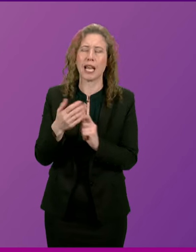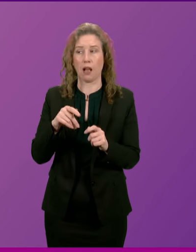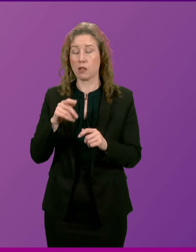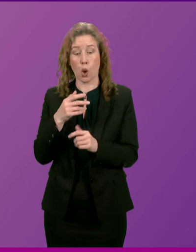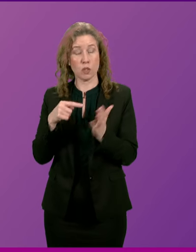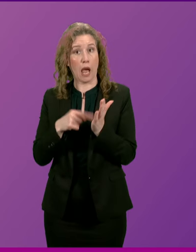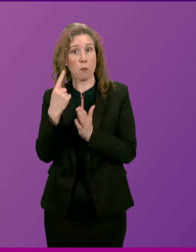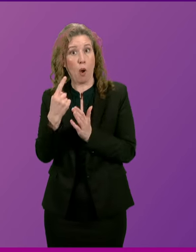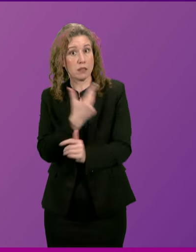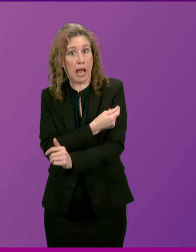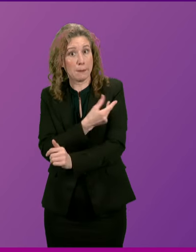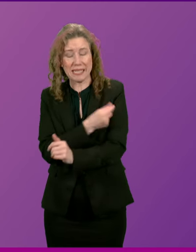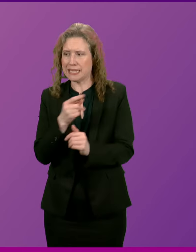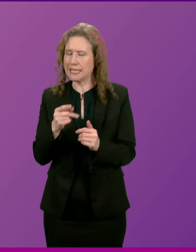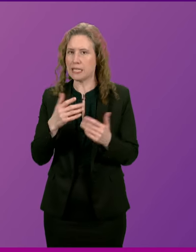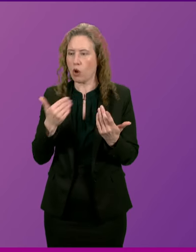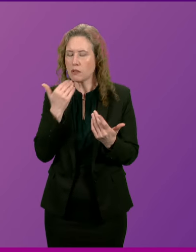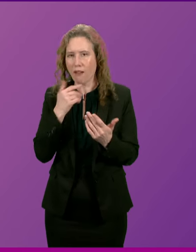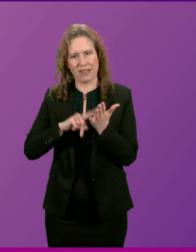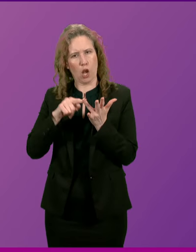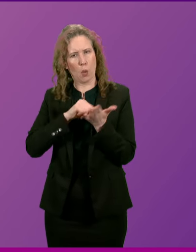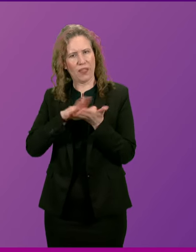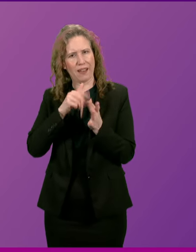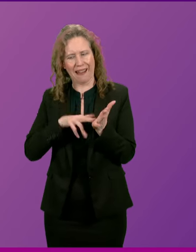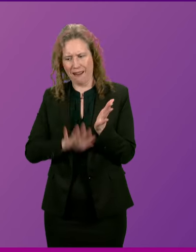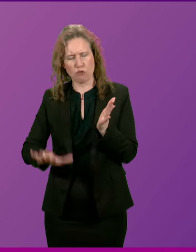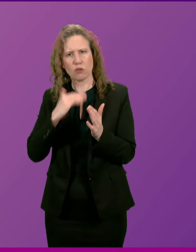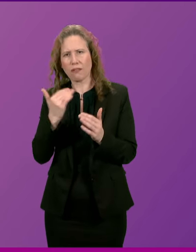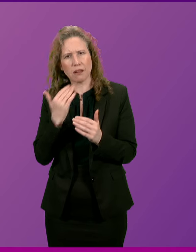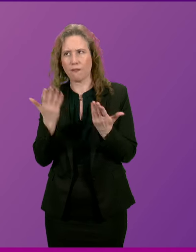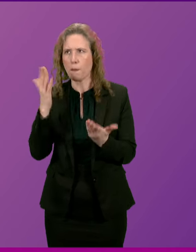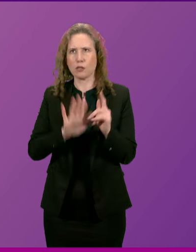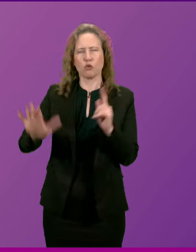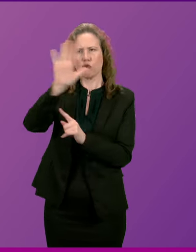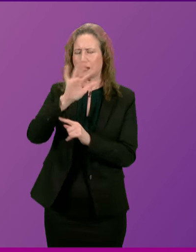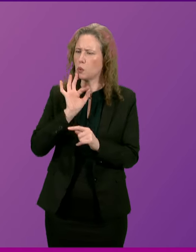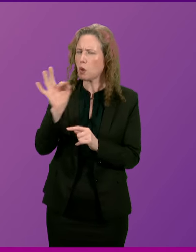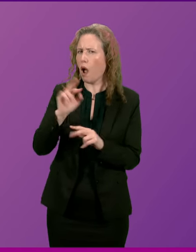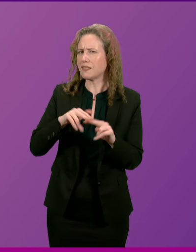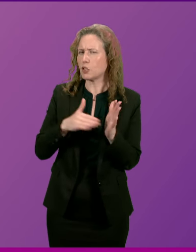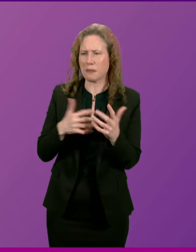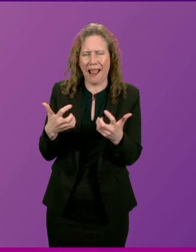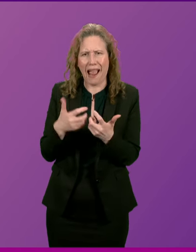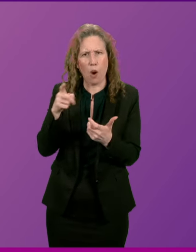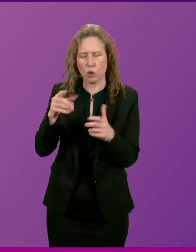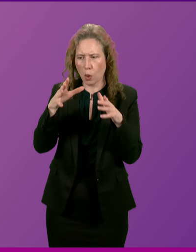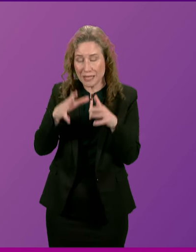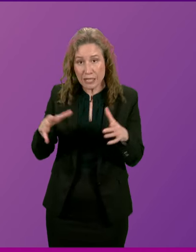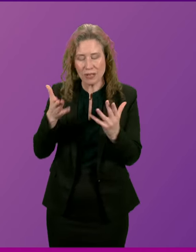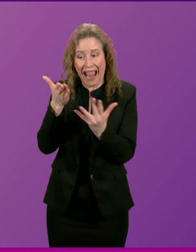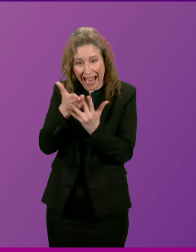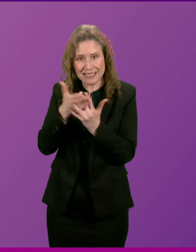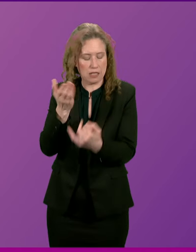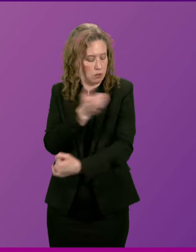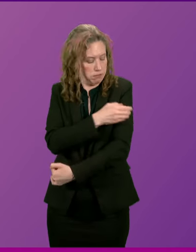and type 1s in the Lothians are getting shortchanged. So can I ask the Deputy First Minister what her government is doing to increase access